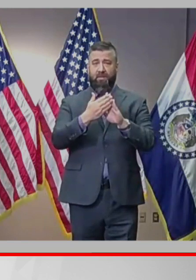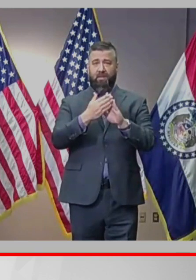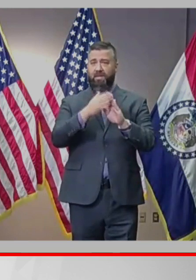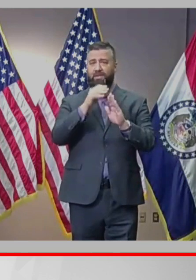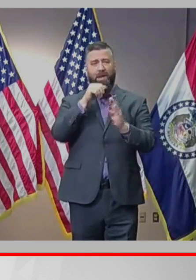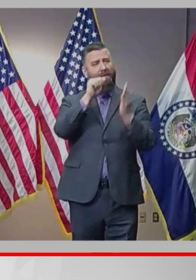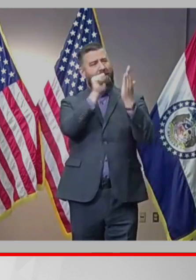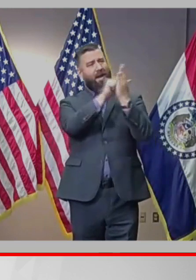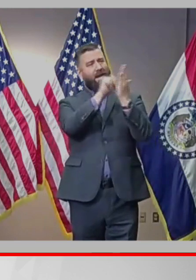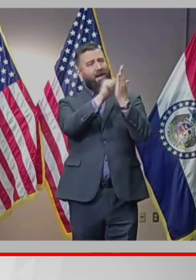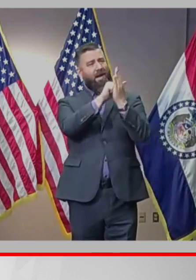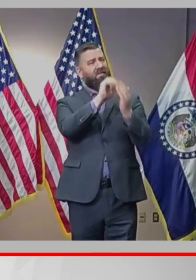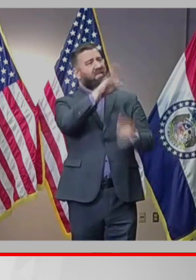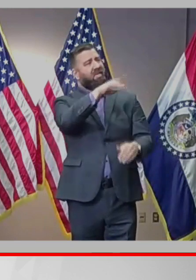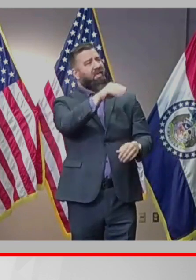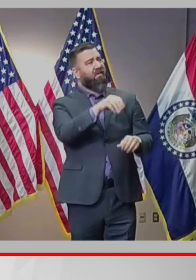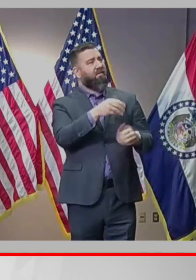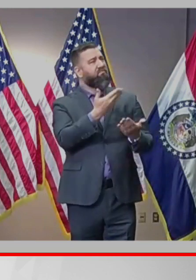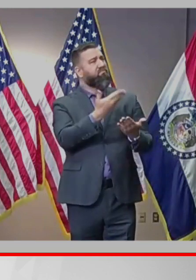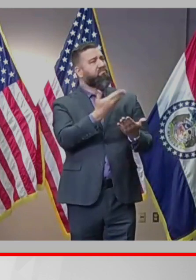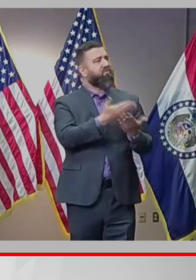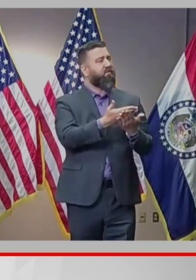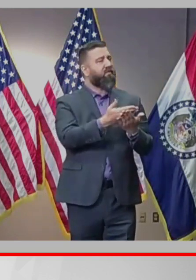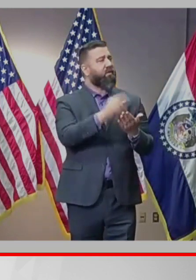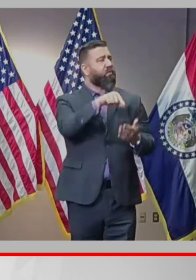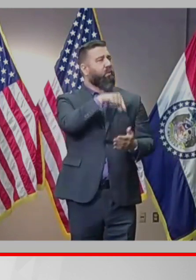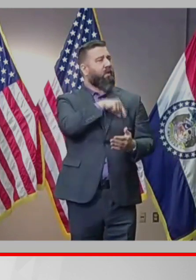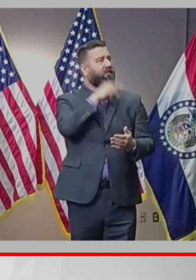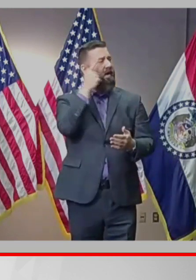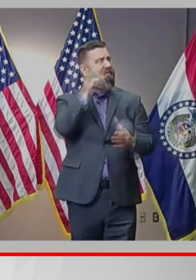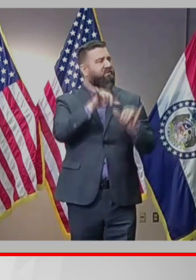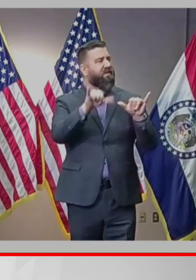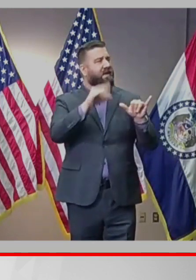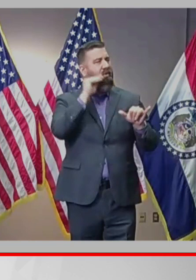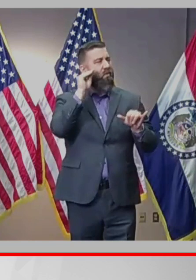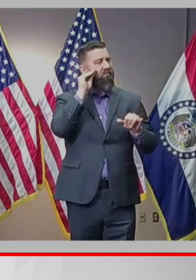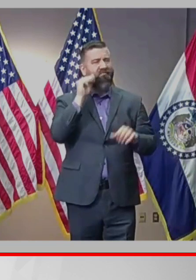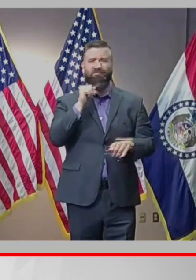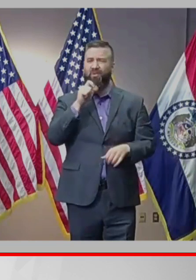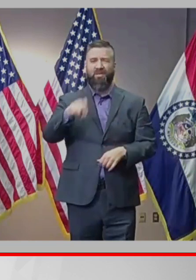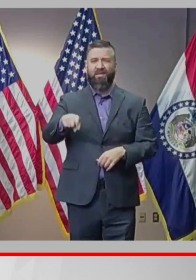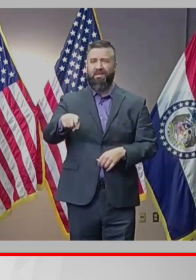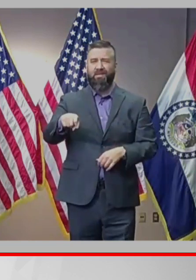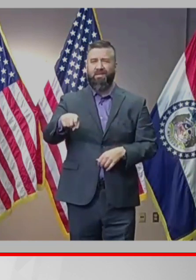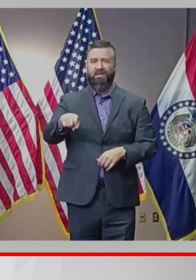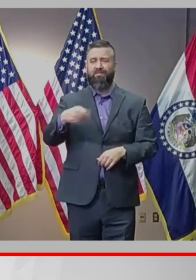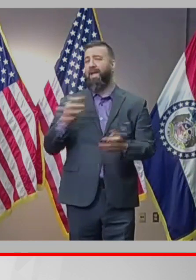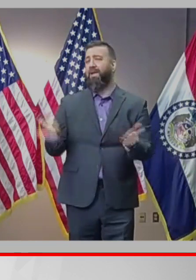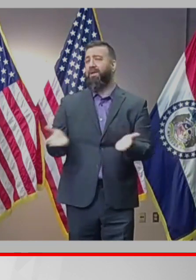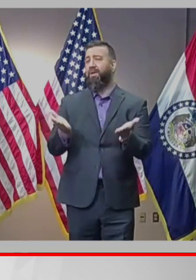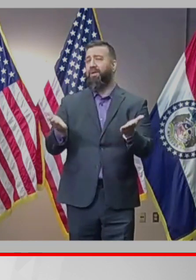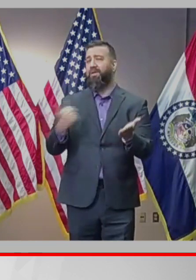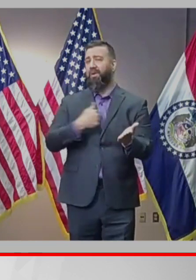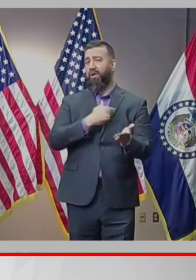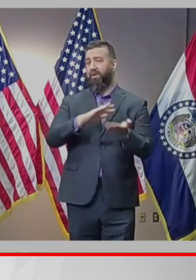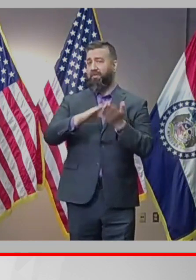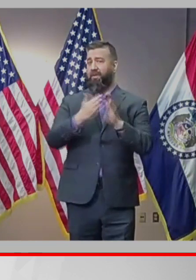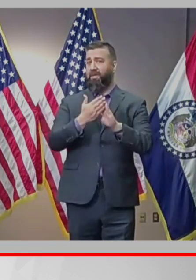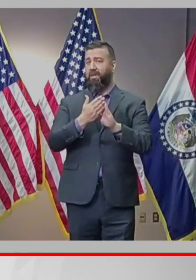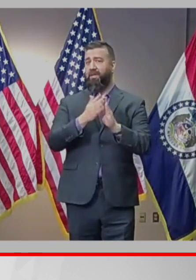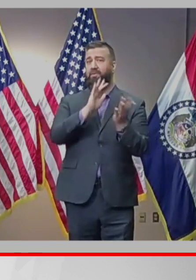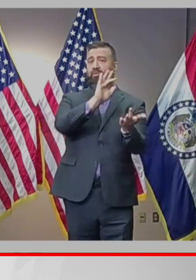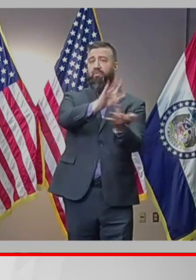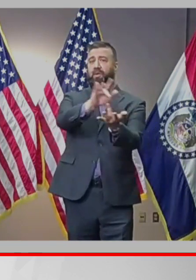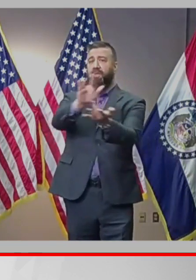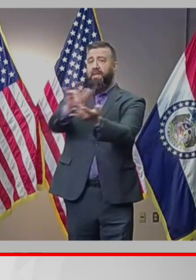on their door being asked to prove that they qualify to stay in their homes. I urge our community to reach out to